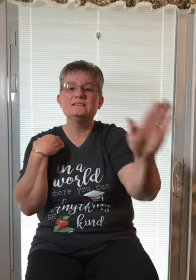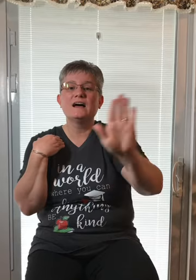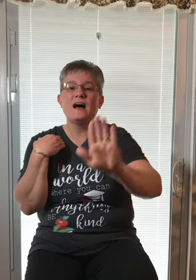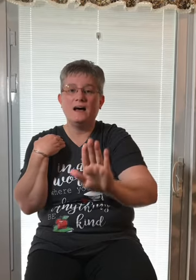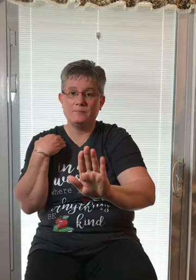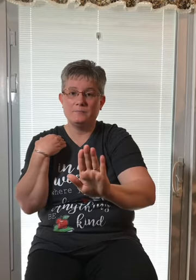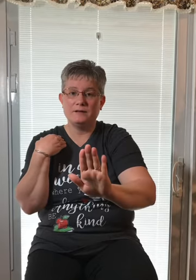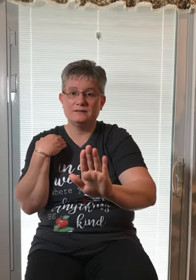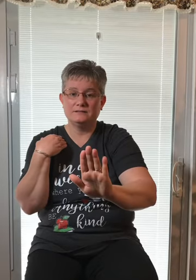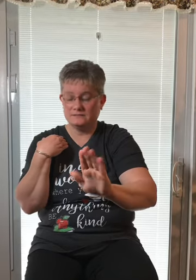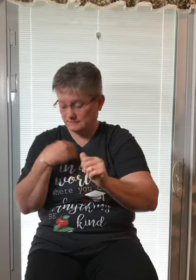ump.